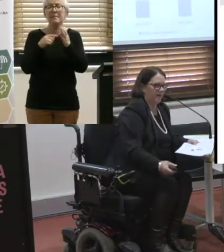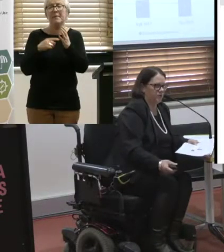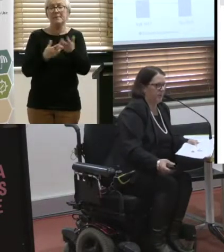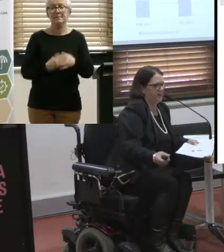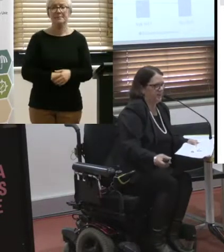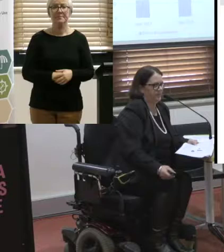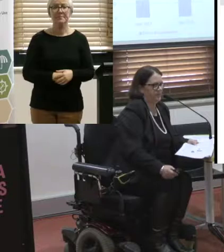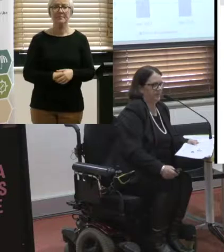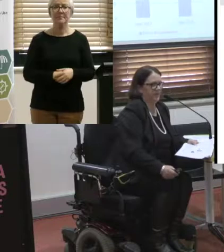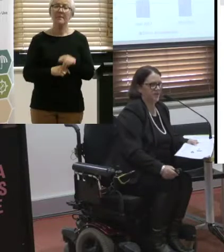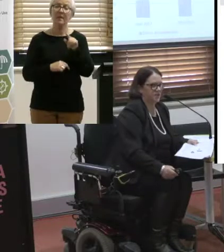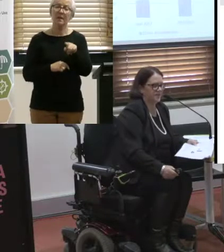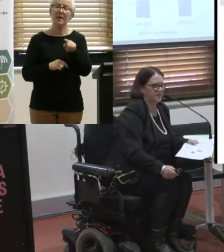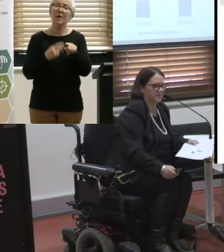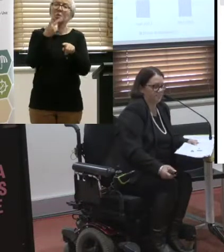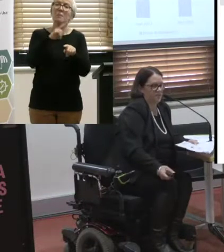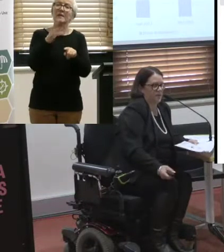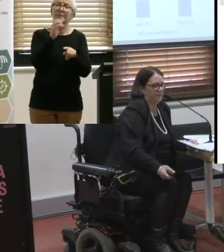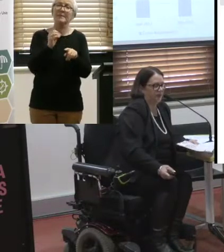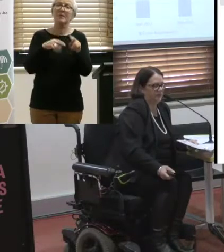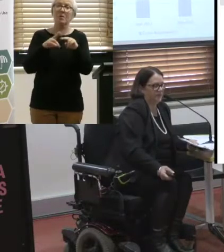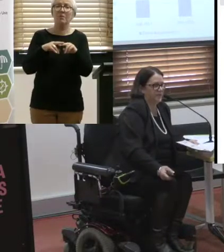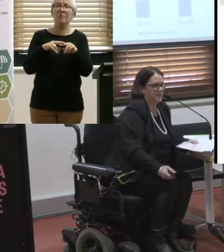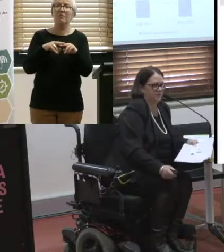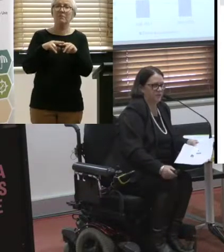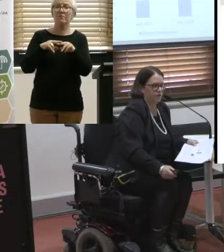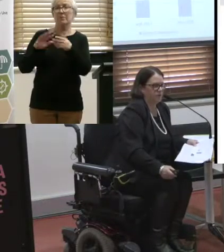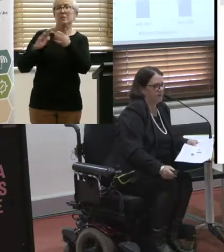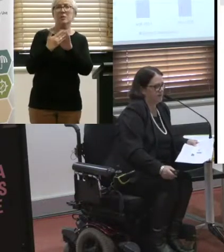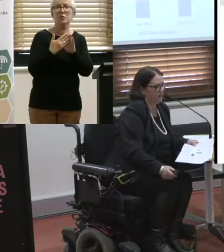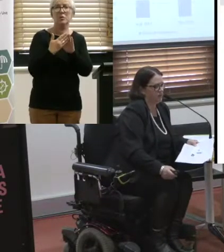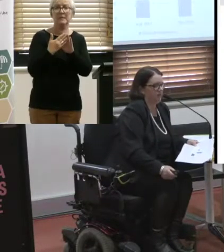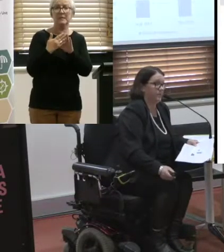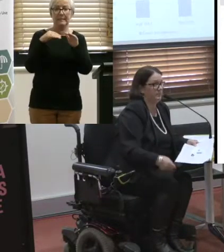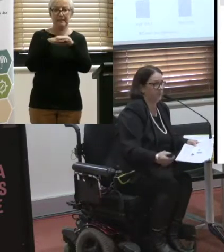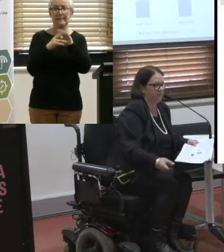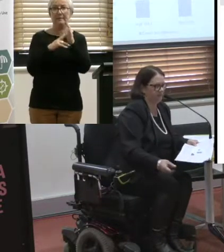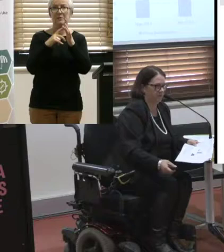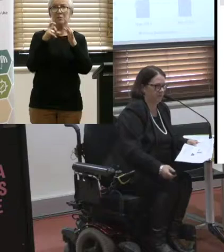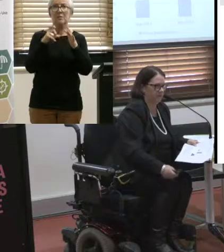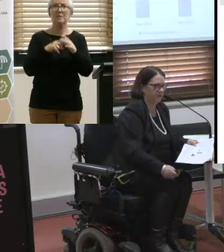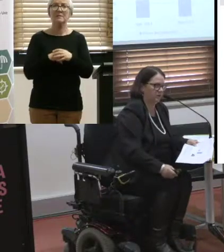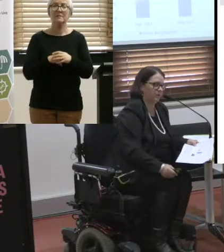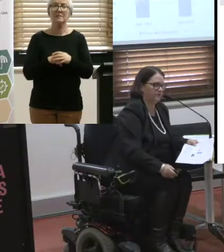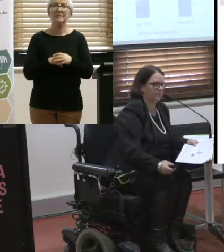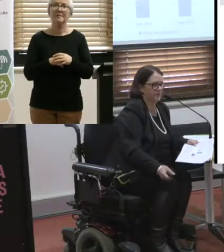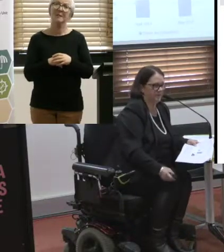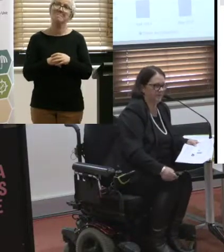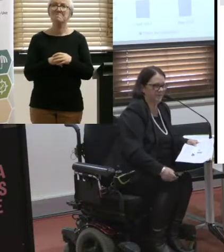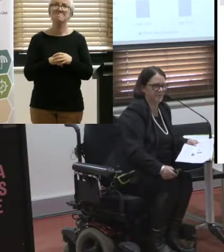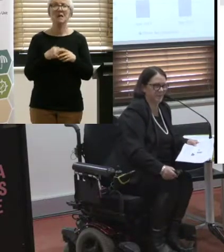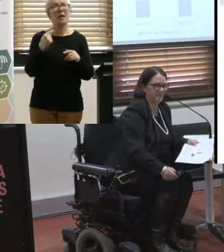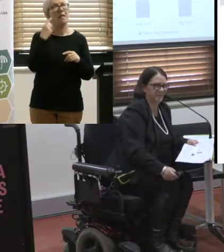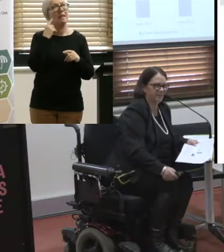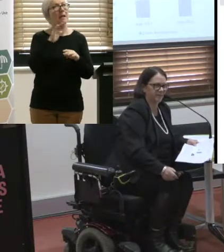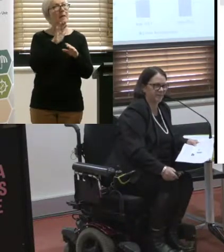And then 20% of the population is senior Victorians. So I like to embellish that figure a bit and go, well, there's 40%